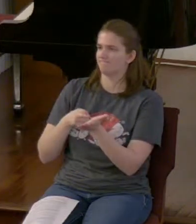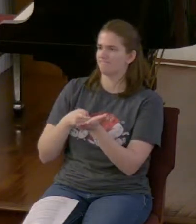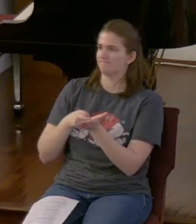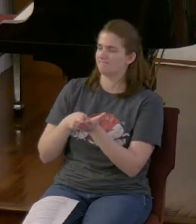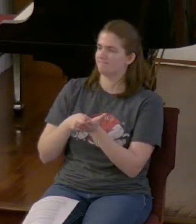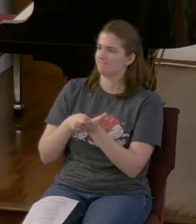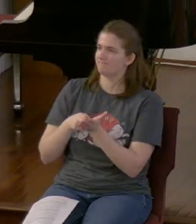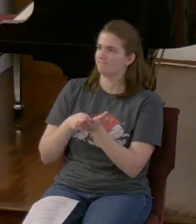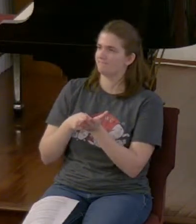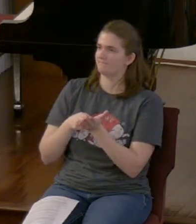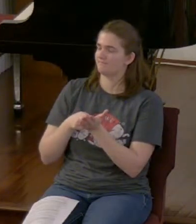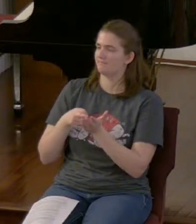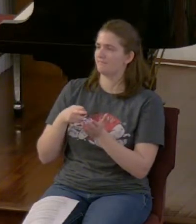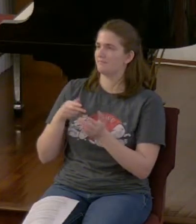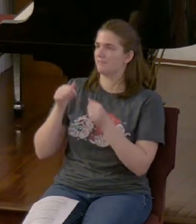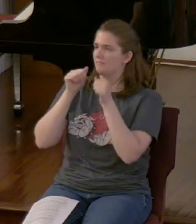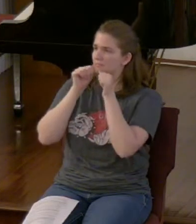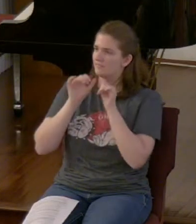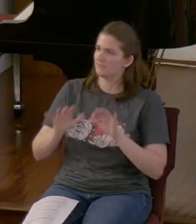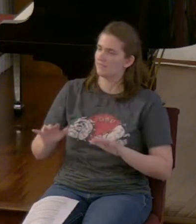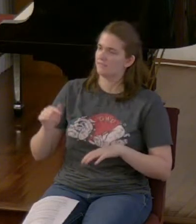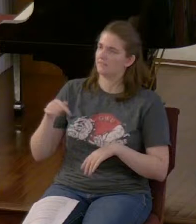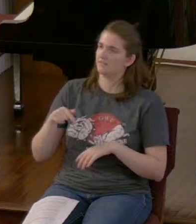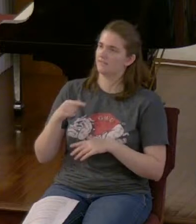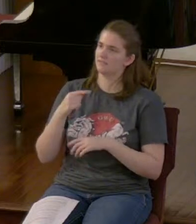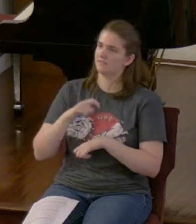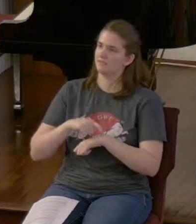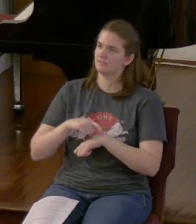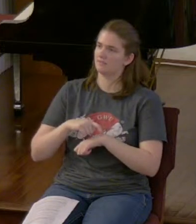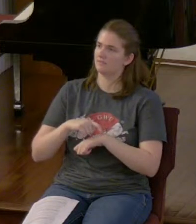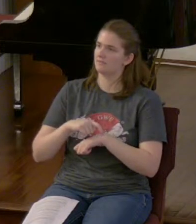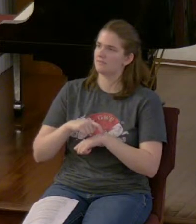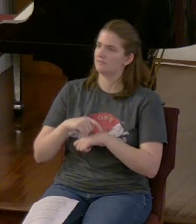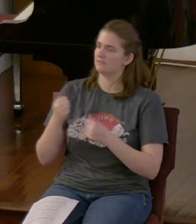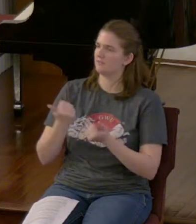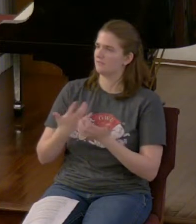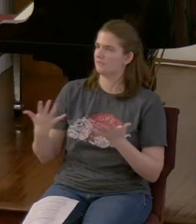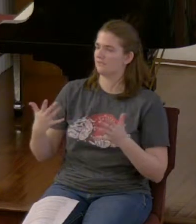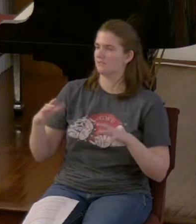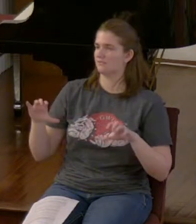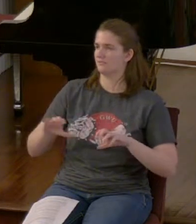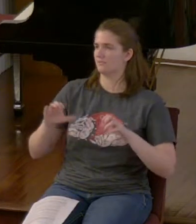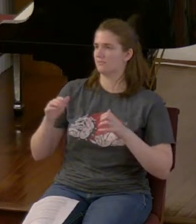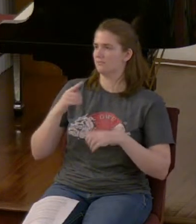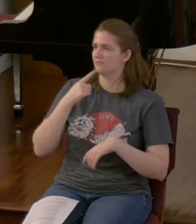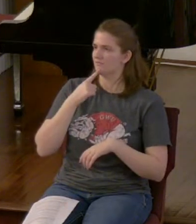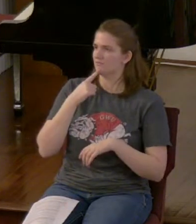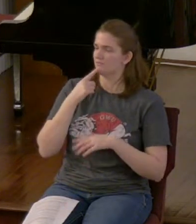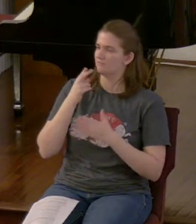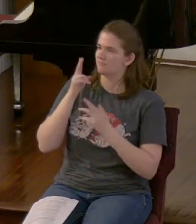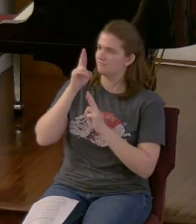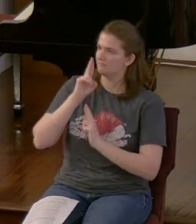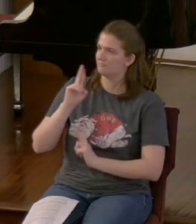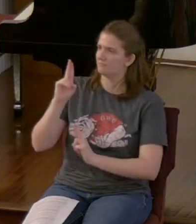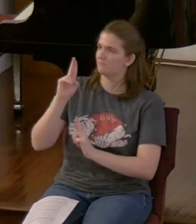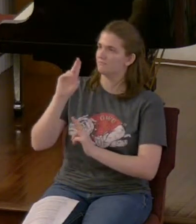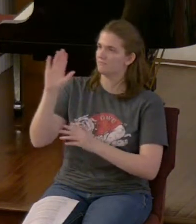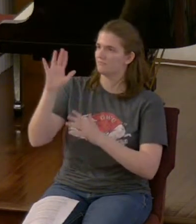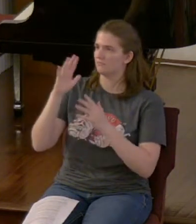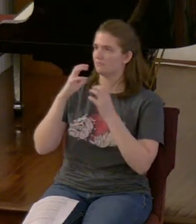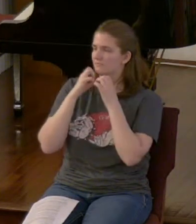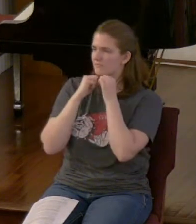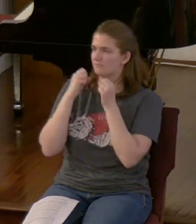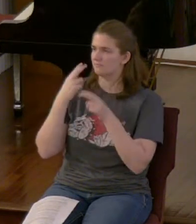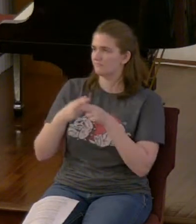I ask you to bless this time in everything that we do and say. May it be an honor to you. And it's in the holy and precious name of Jesus Christ our